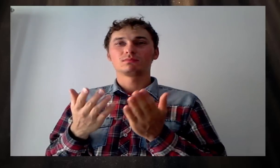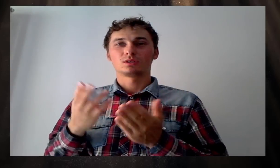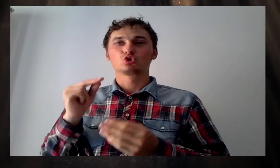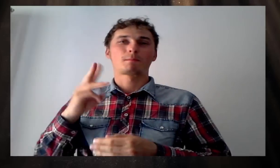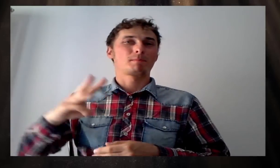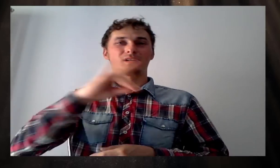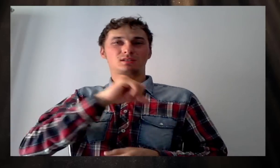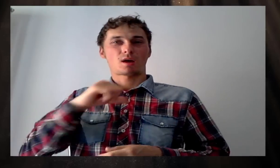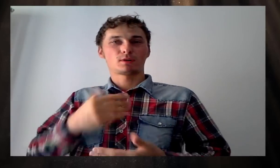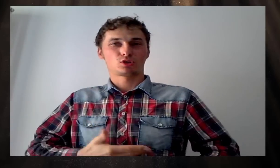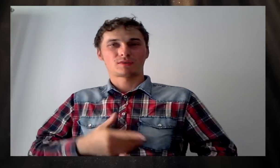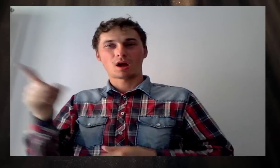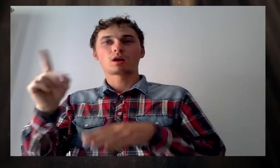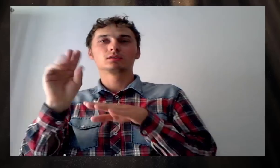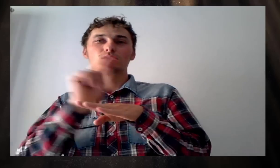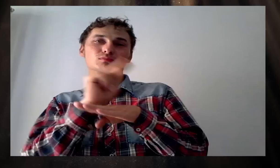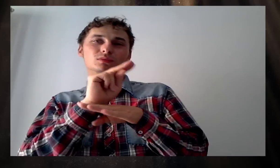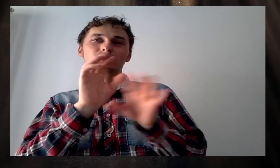We'll right back.